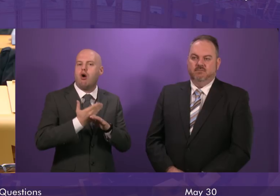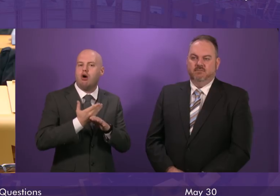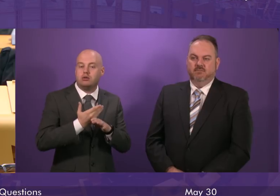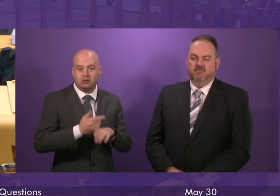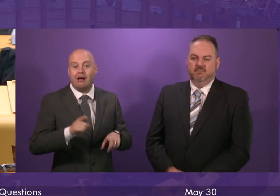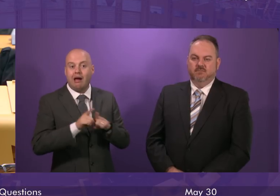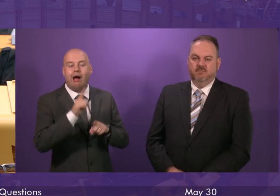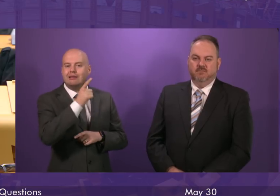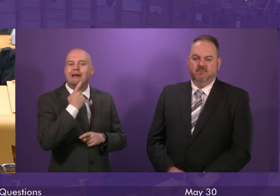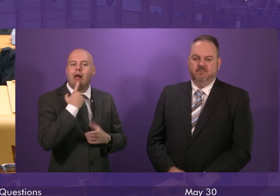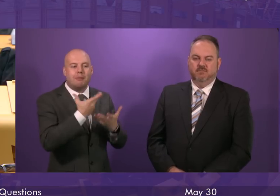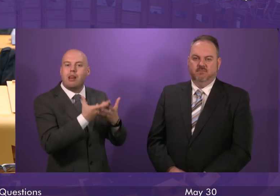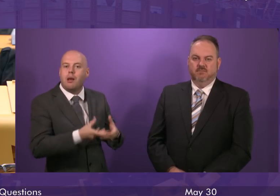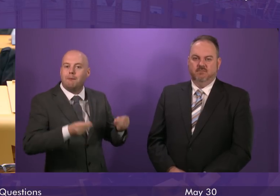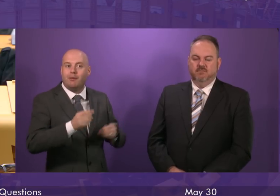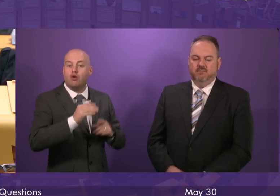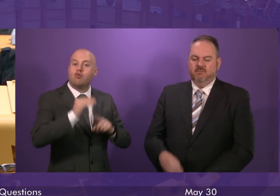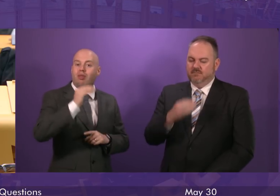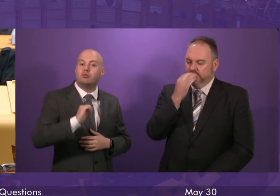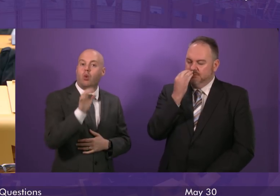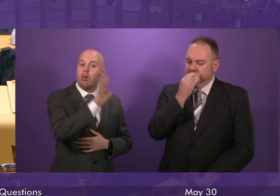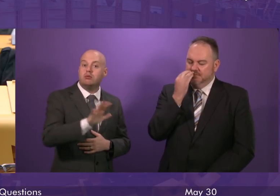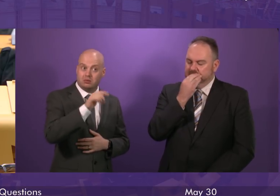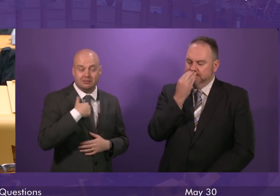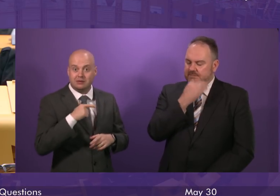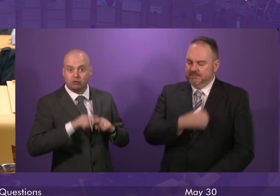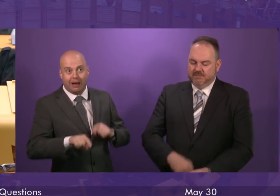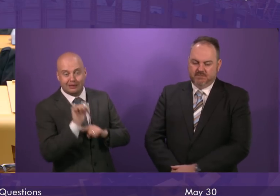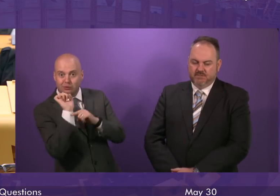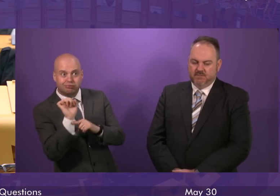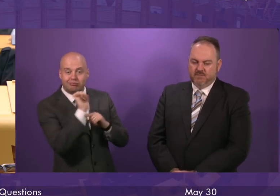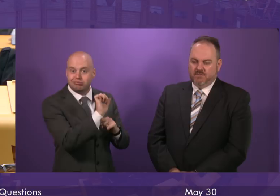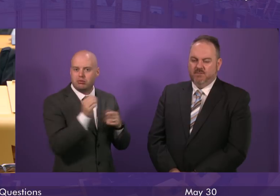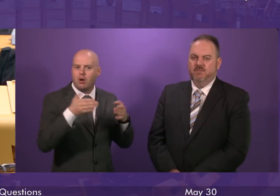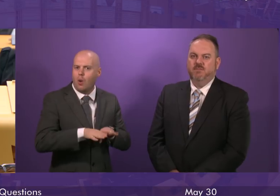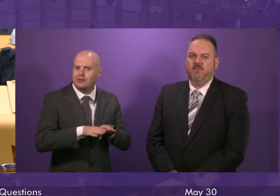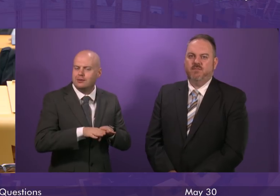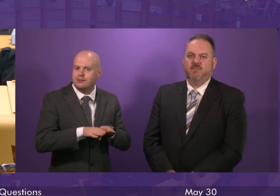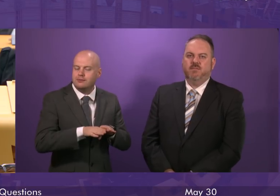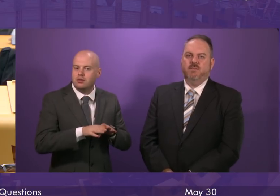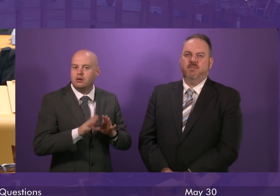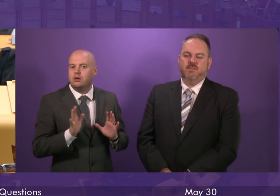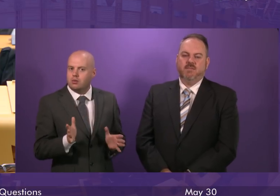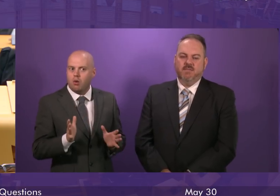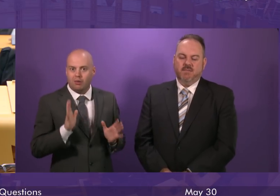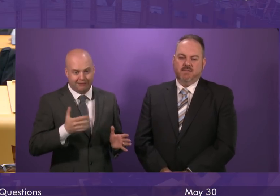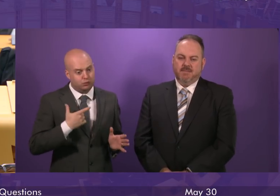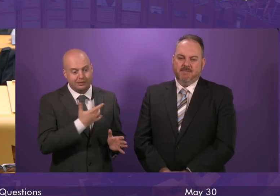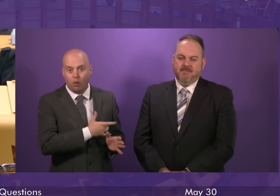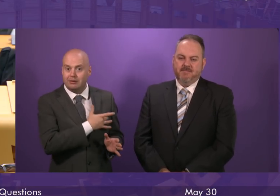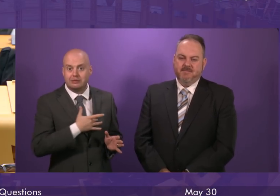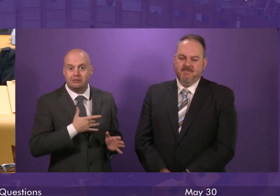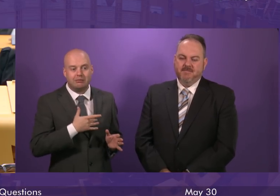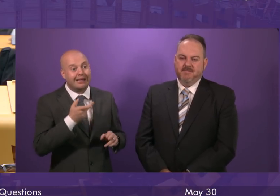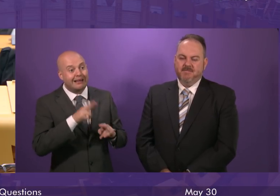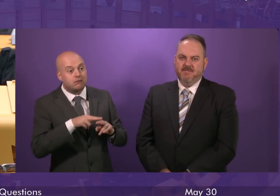north of Scotland. So this Government will always be prepared to step in. But we will always be also honest with people where, for whatever reason, that